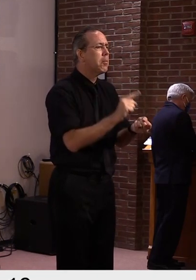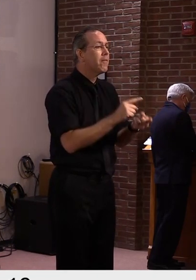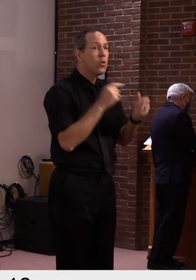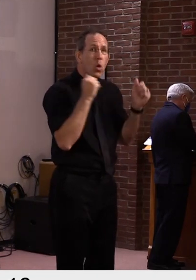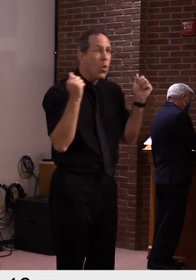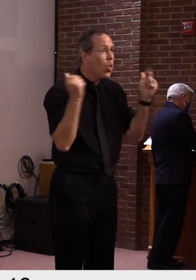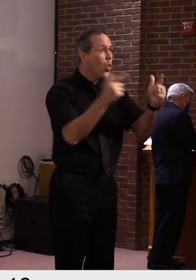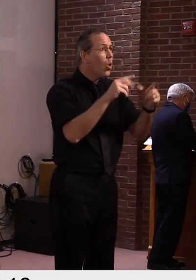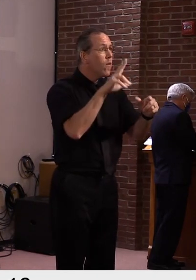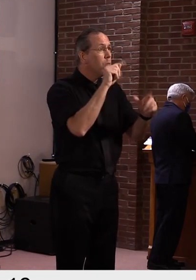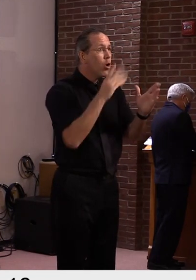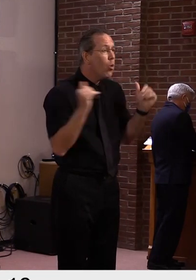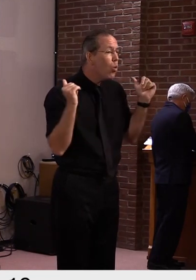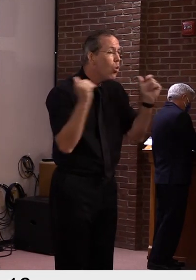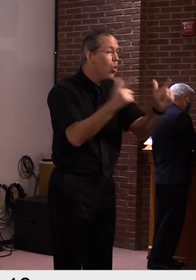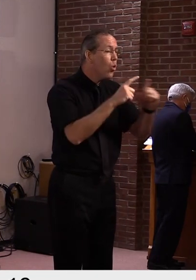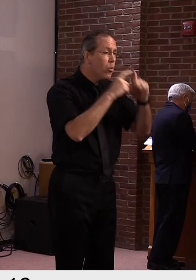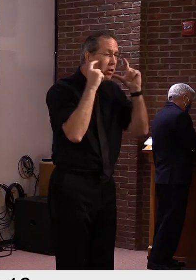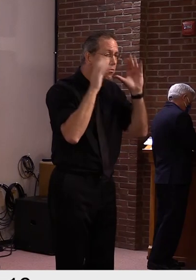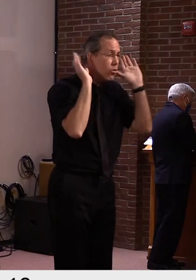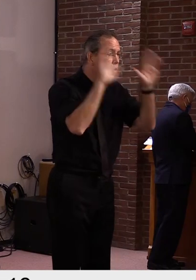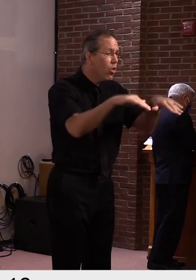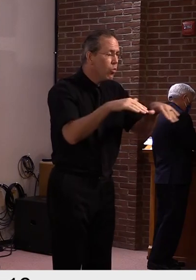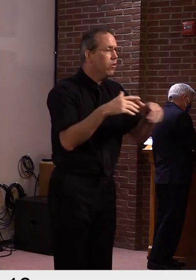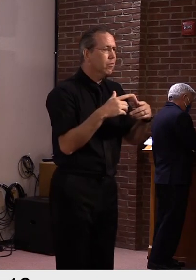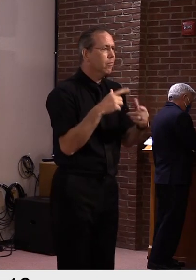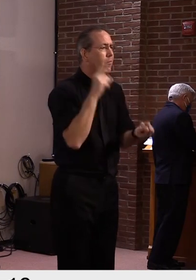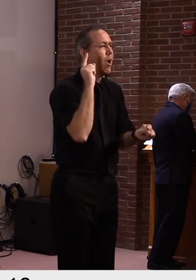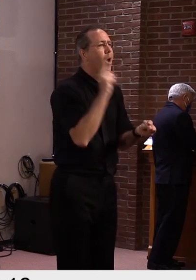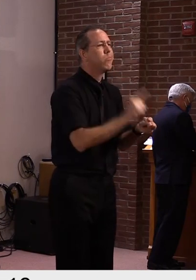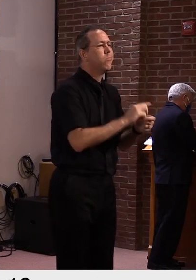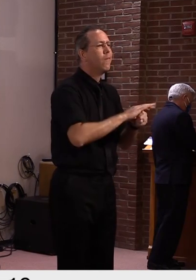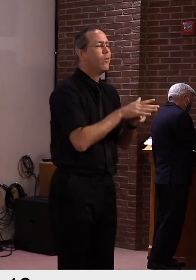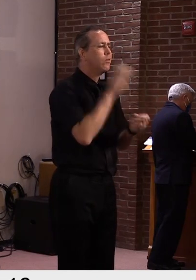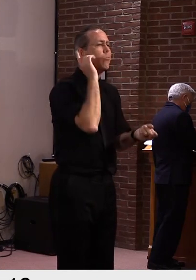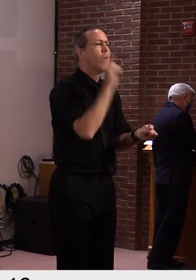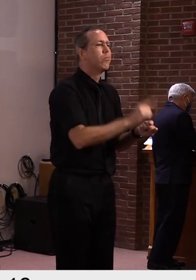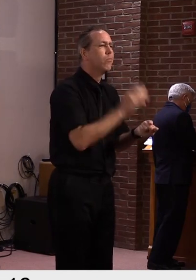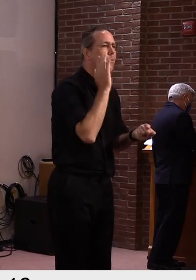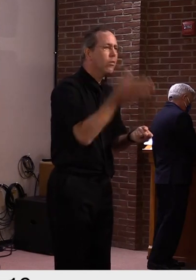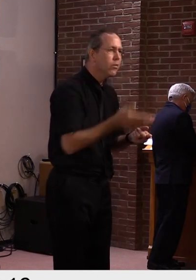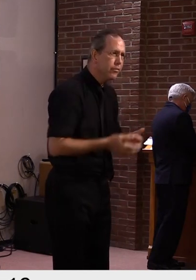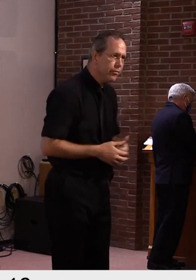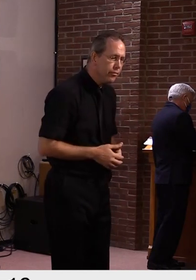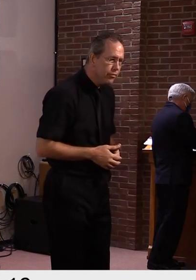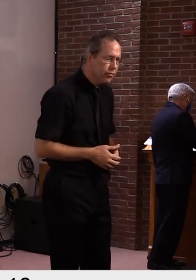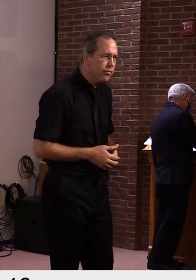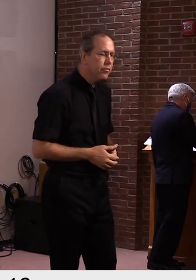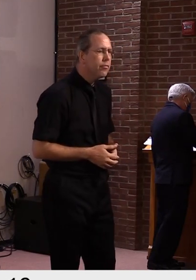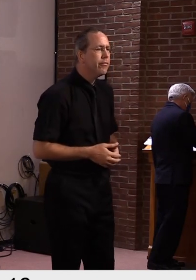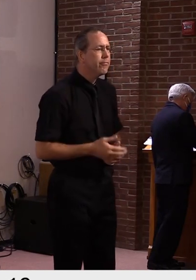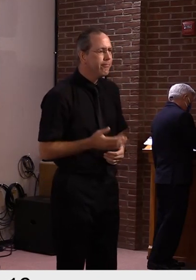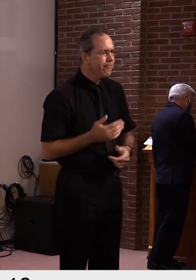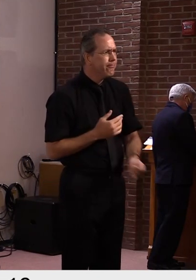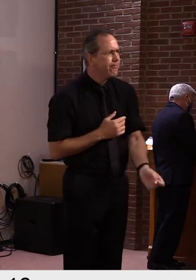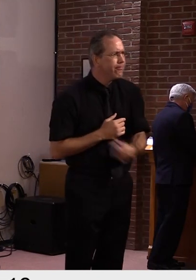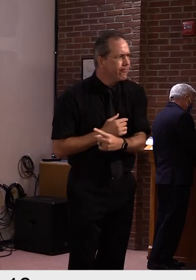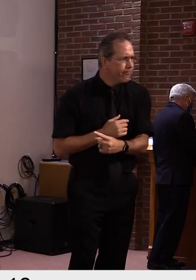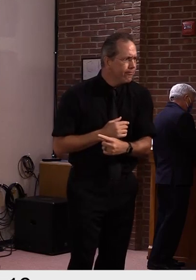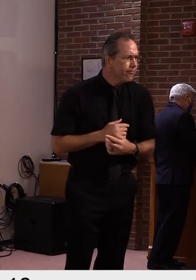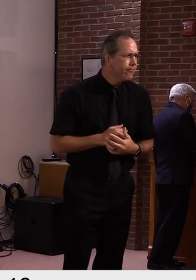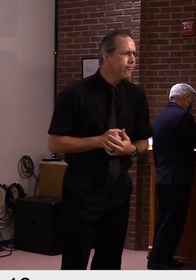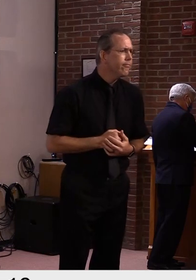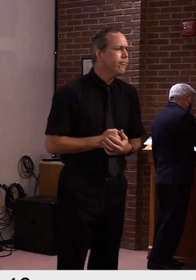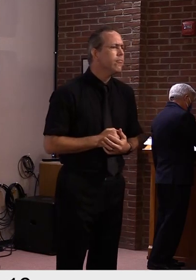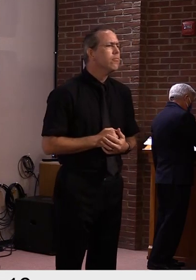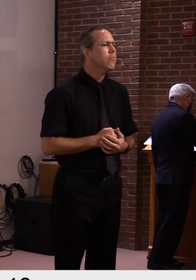Mm-hmm. And just another quick question, um, regarding colleges. Um, we've had viewers and people say that they've already been passing, um, you know,